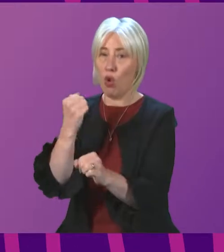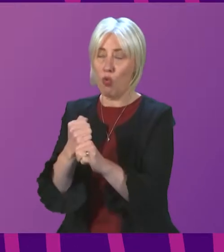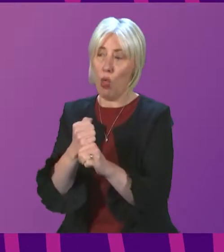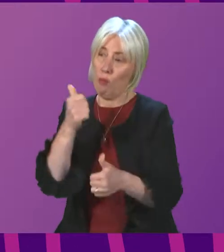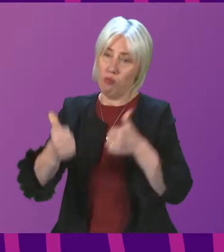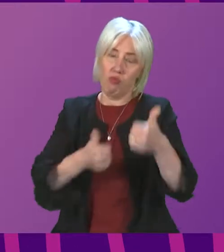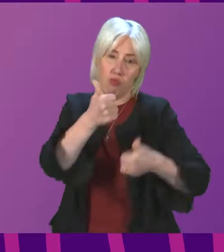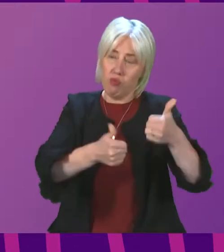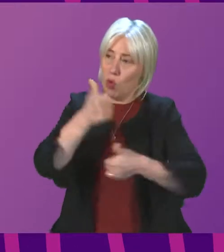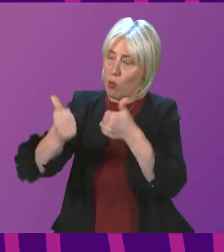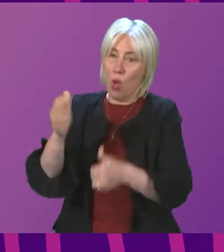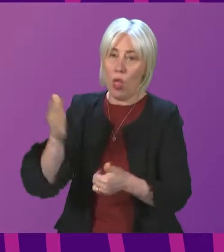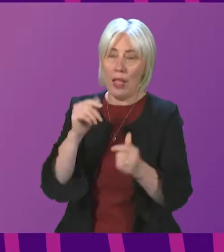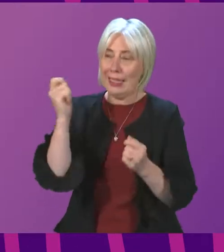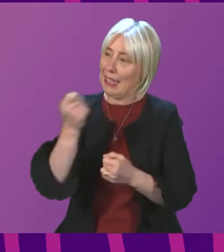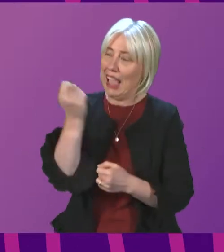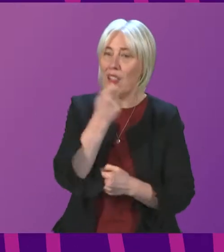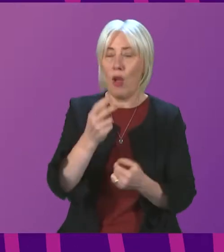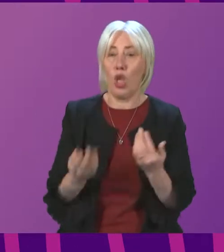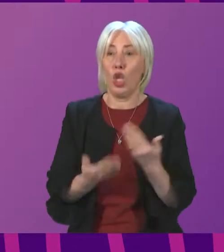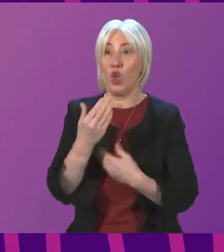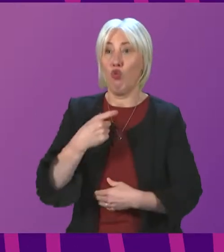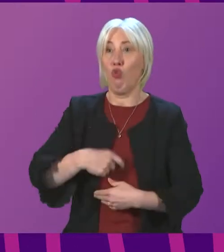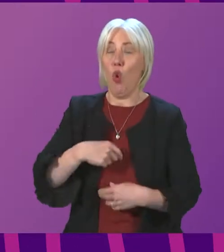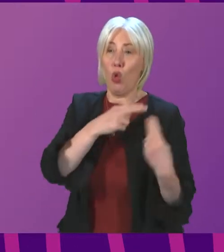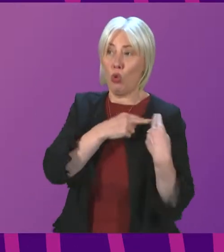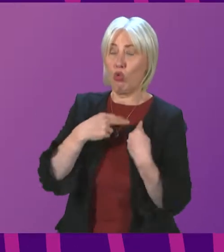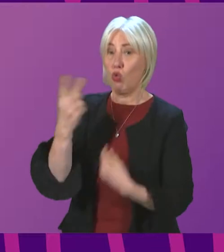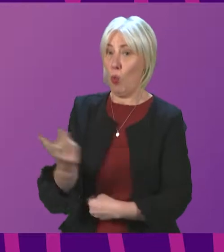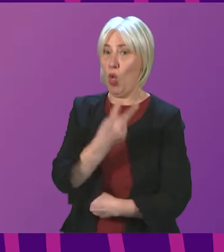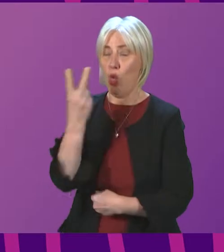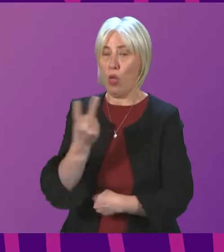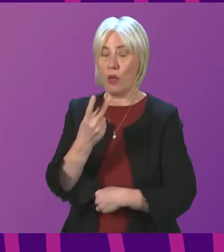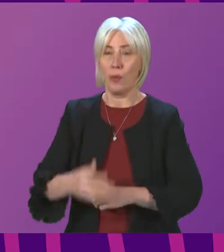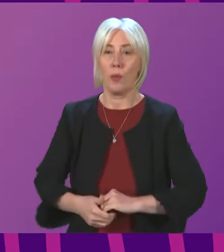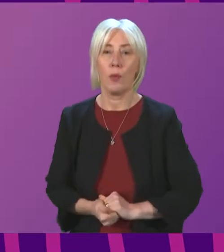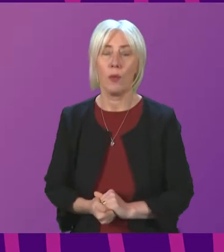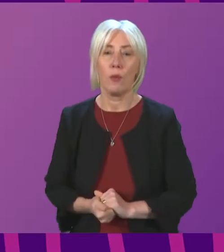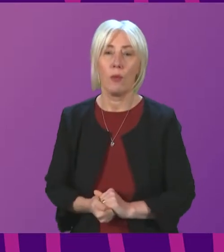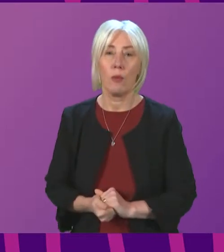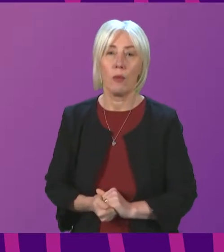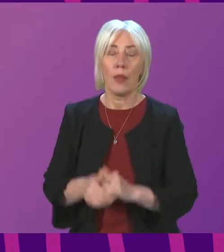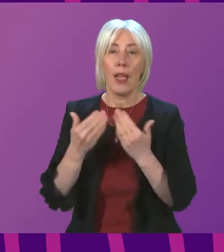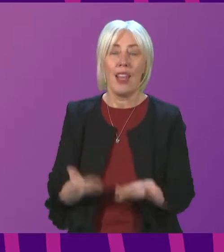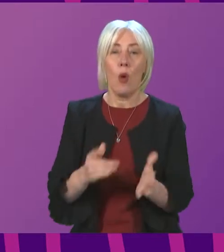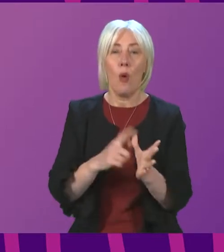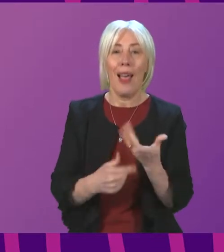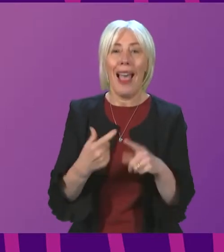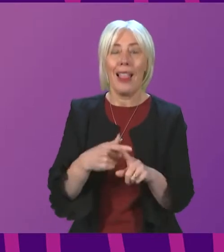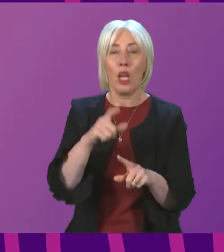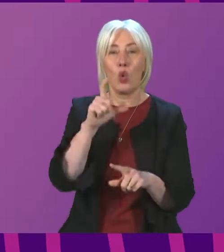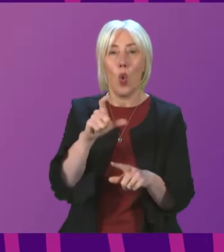success in their new rules. Thank you, President of us. Thank you. And I call on Alex Cole-Hamilton.